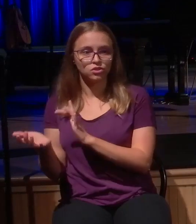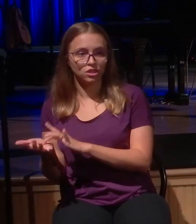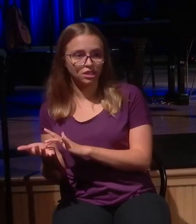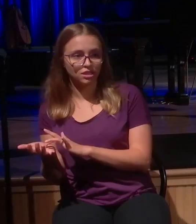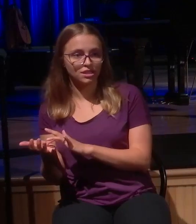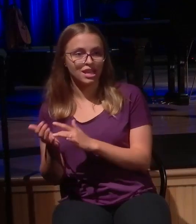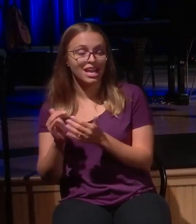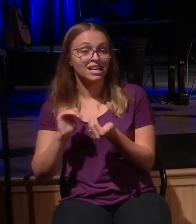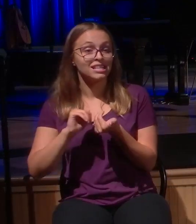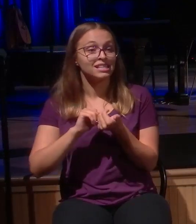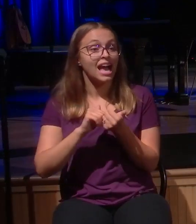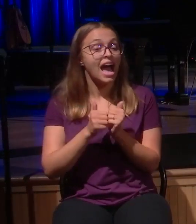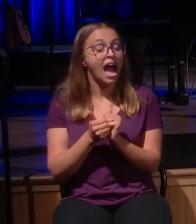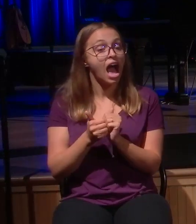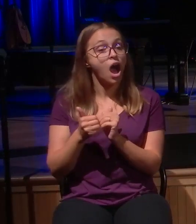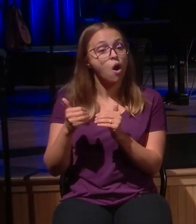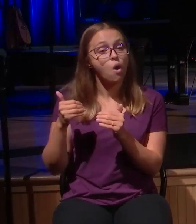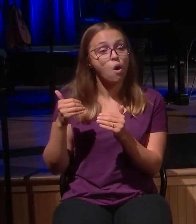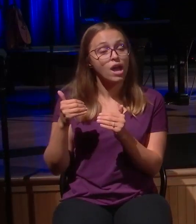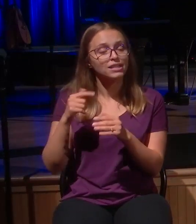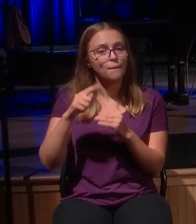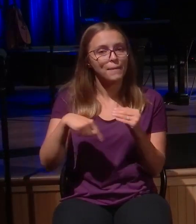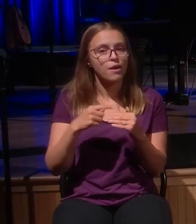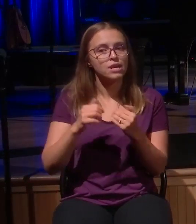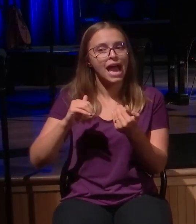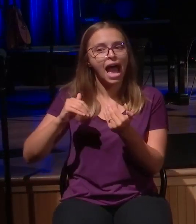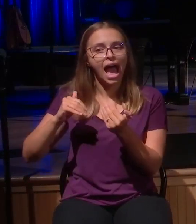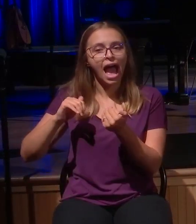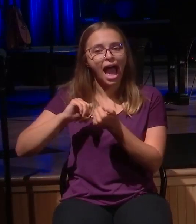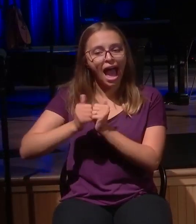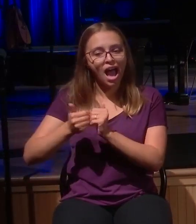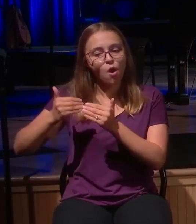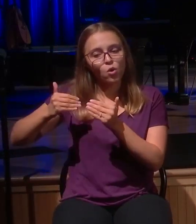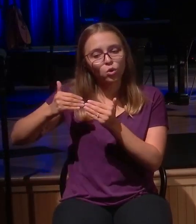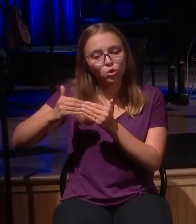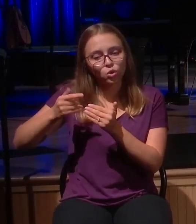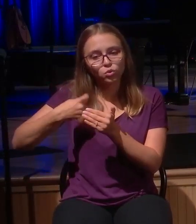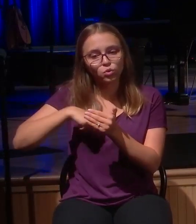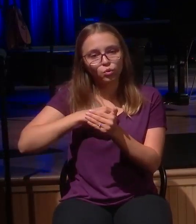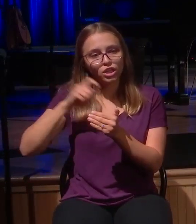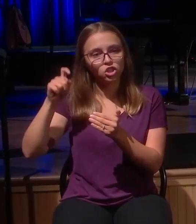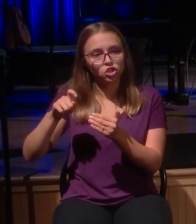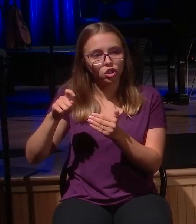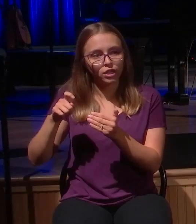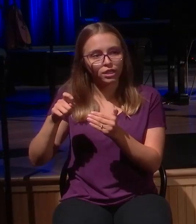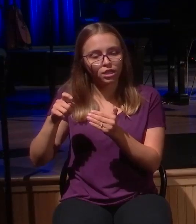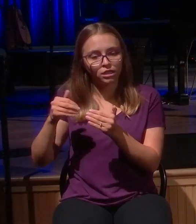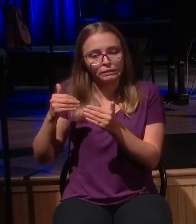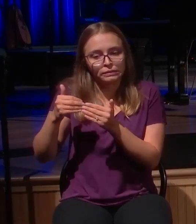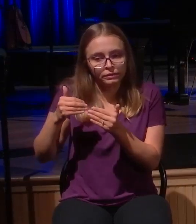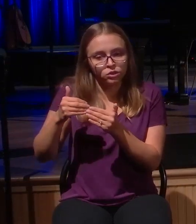close should we get to sinners? And the accusation? Jesus warmly receives them.